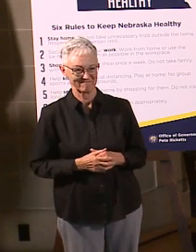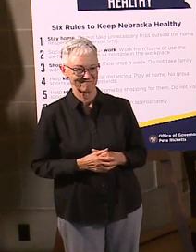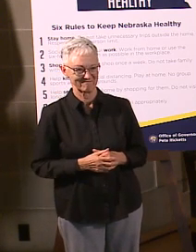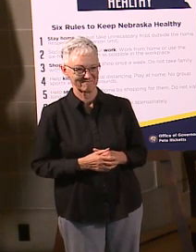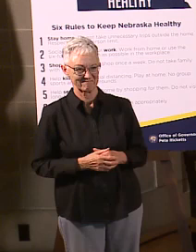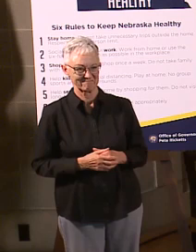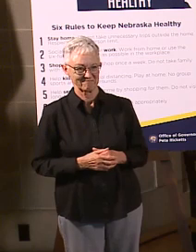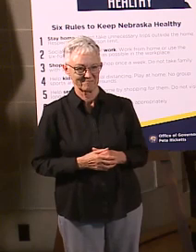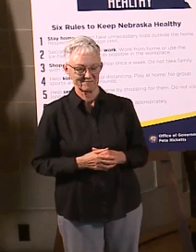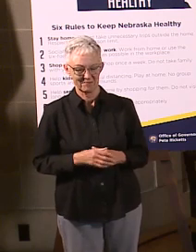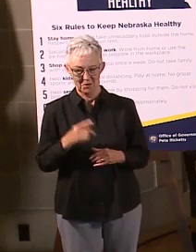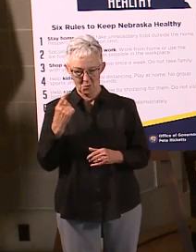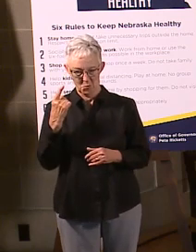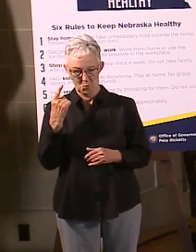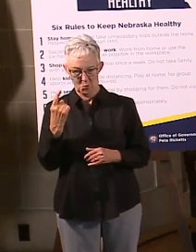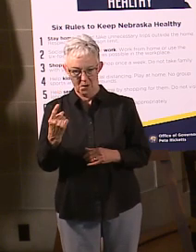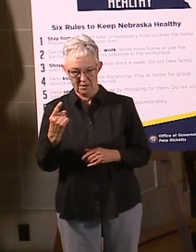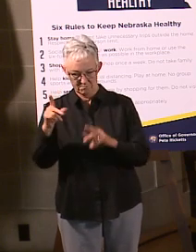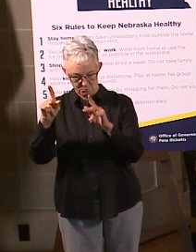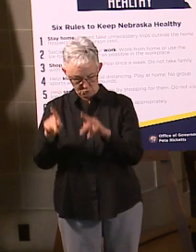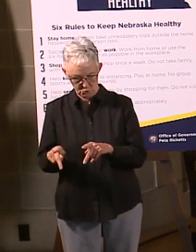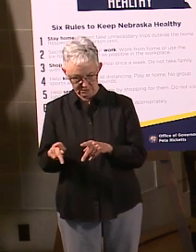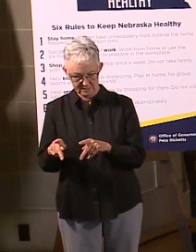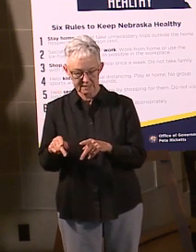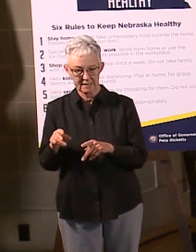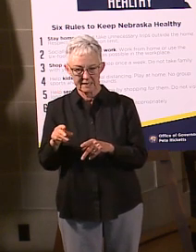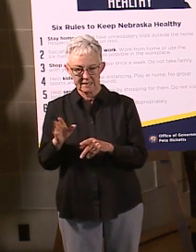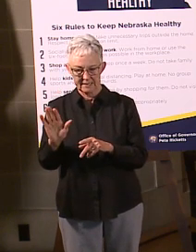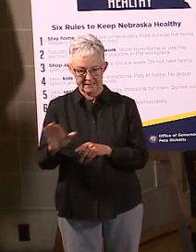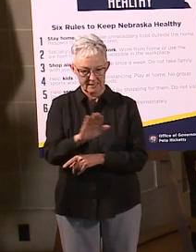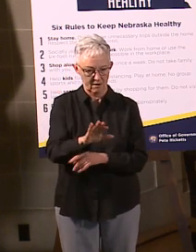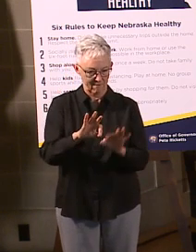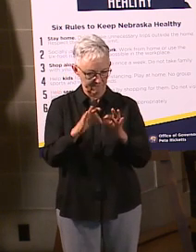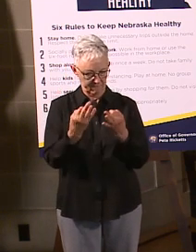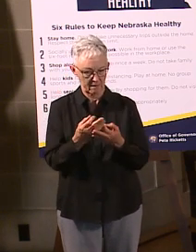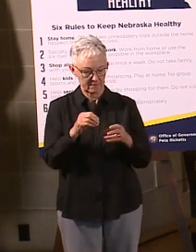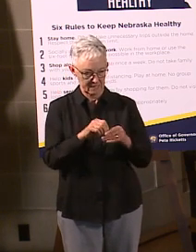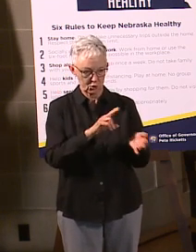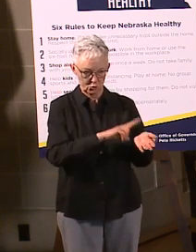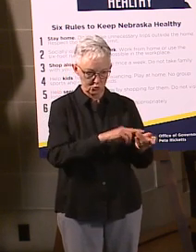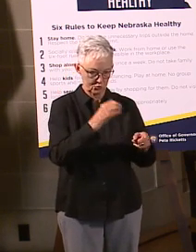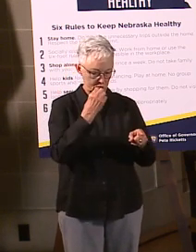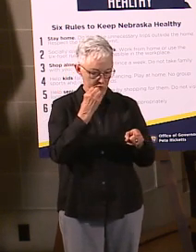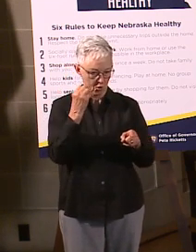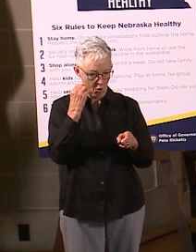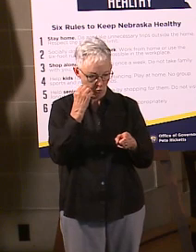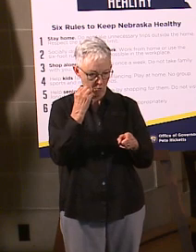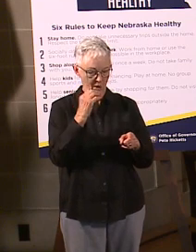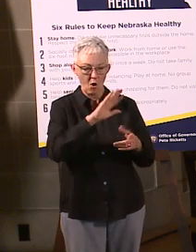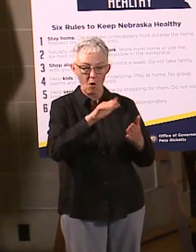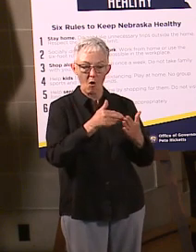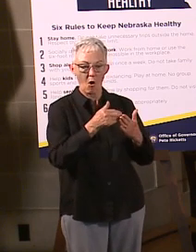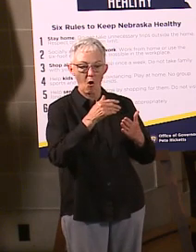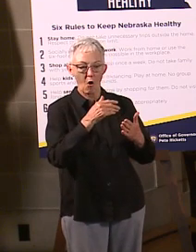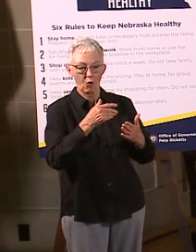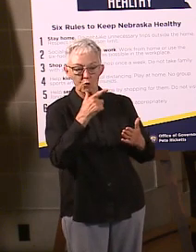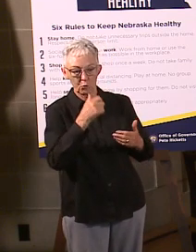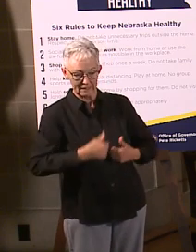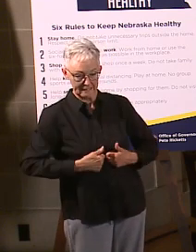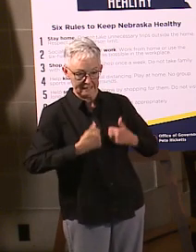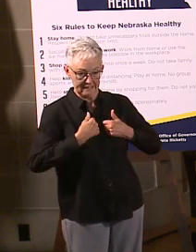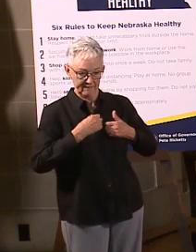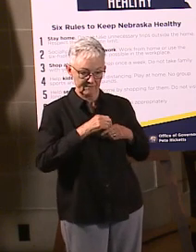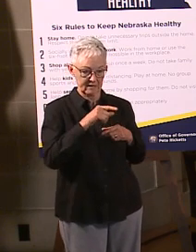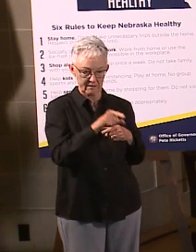family in an assisted living facility. While all the residents were tested for COVID, there weren't enough tests for everyone who works at the